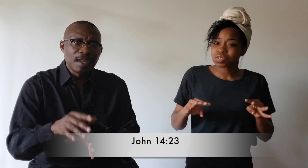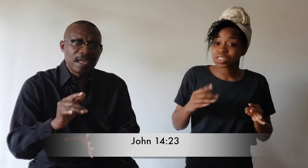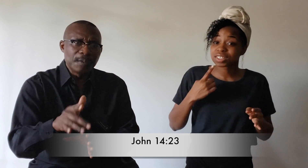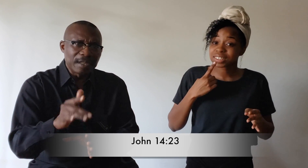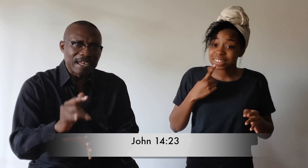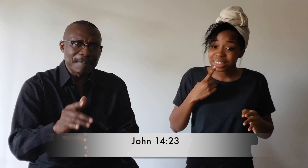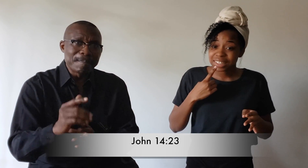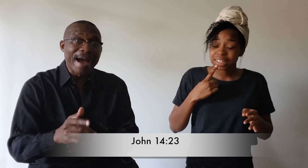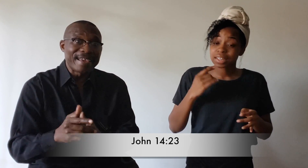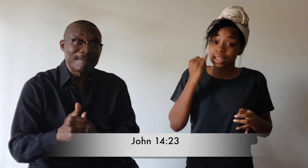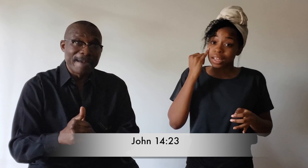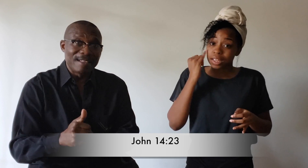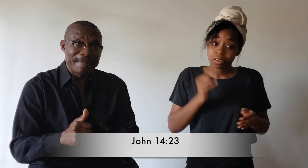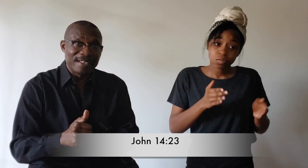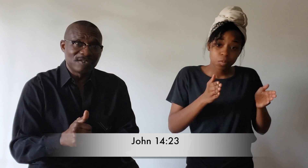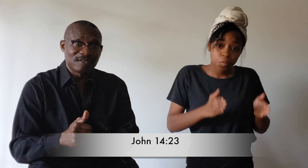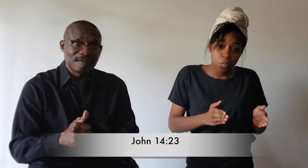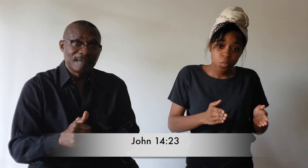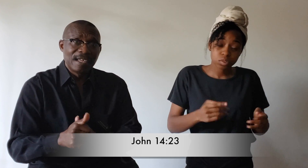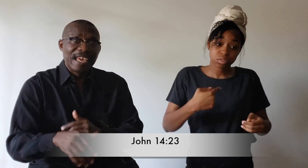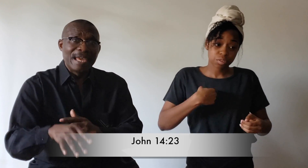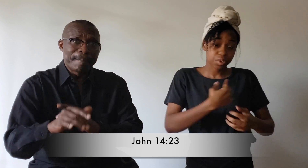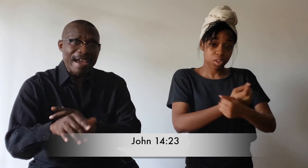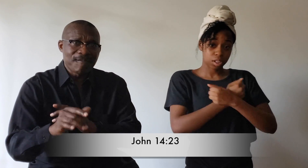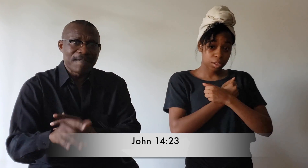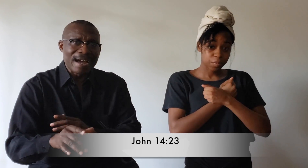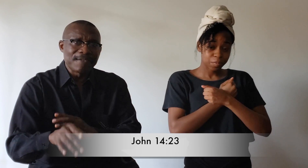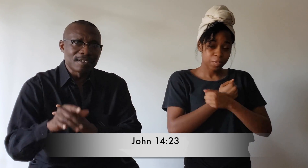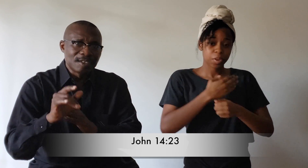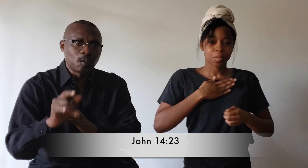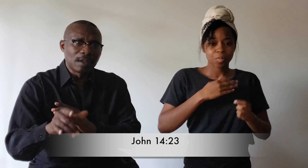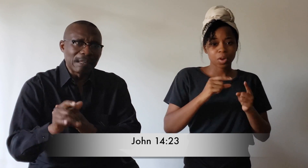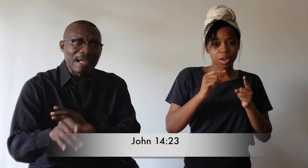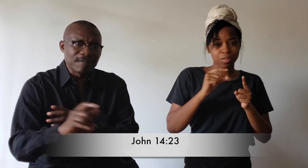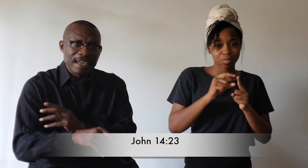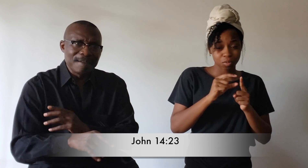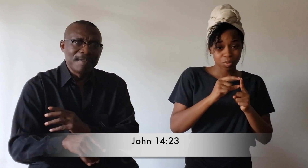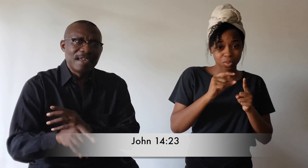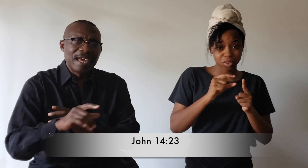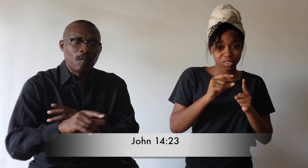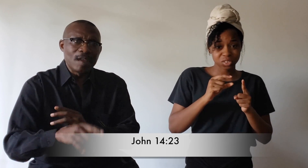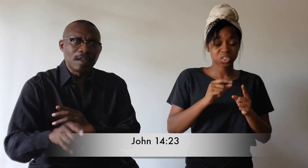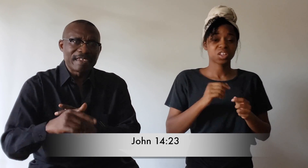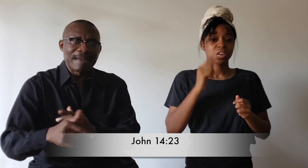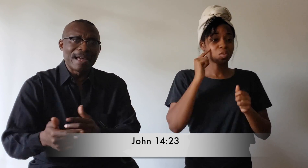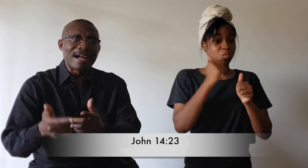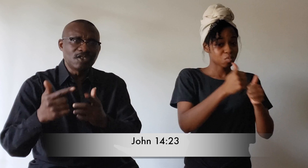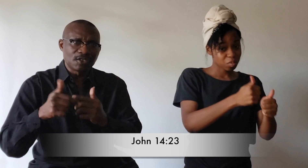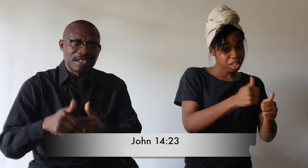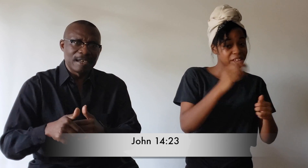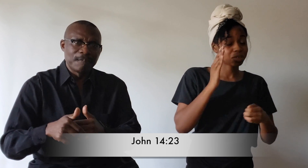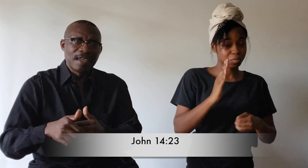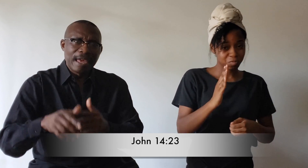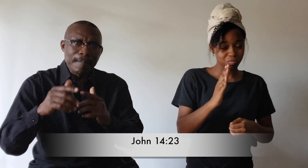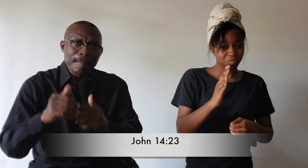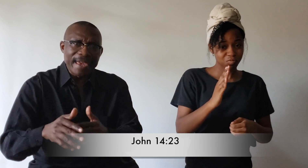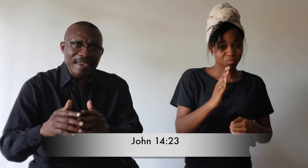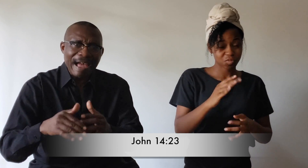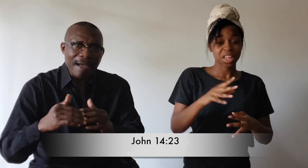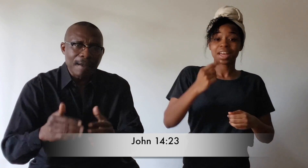he will keep my commandments, and my Father will love him, and we will come unto him and make our